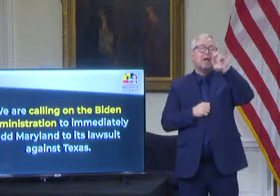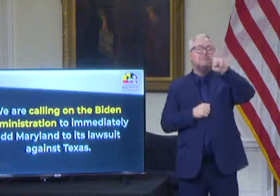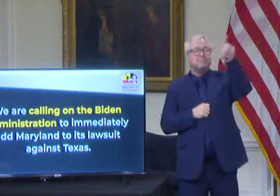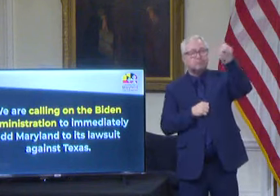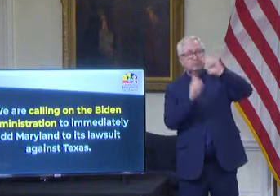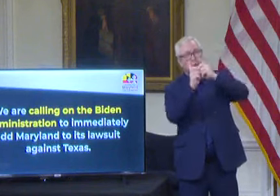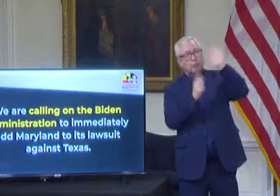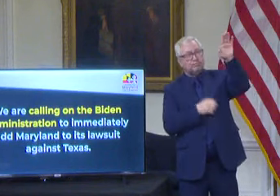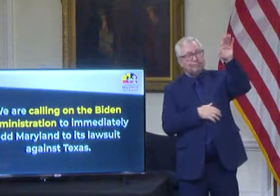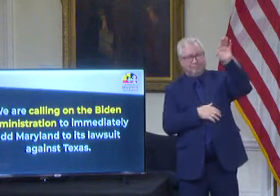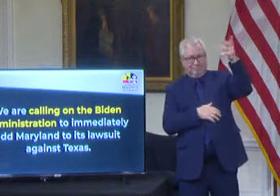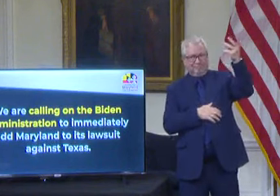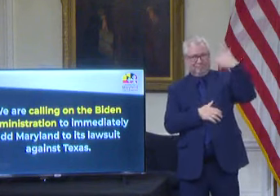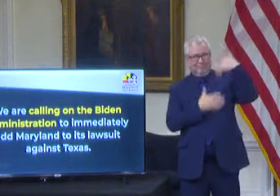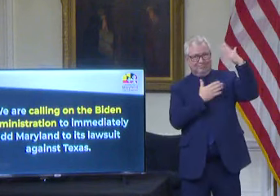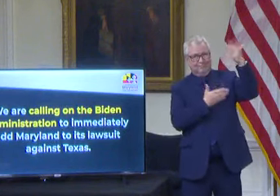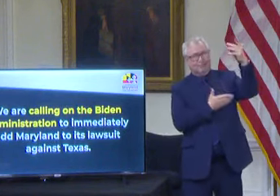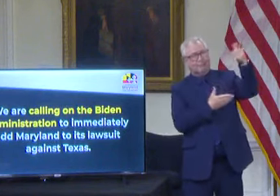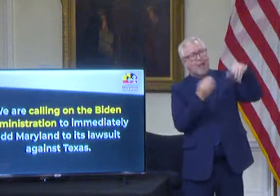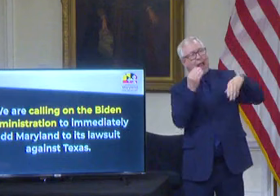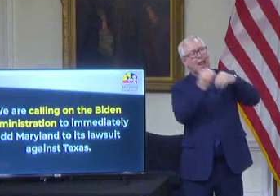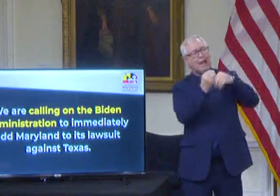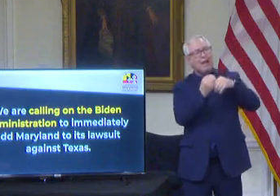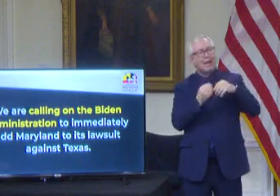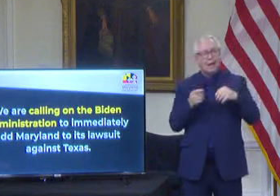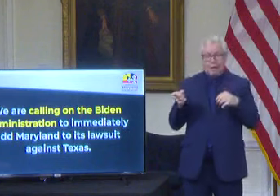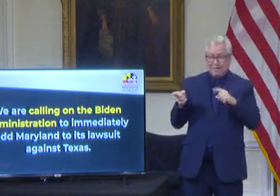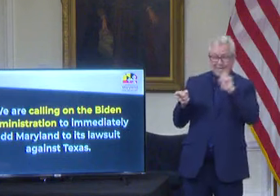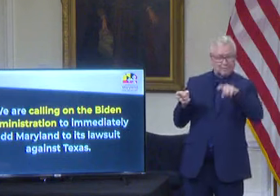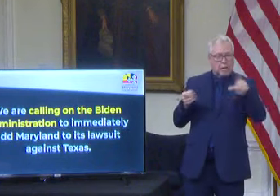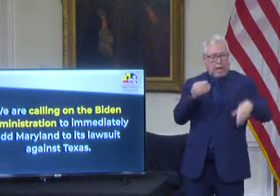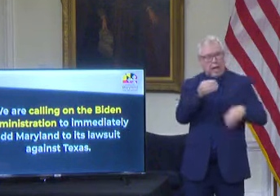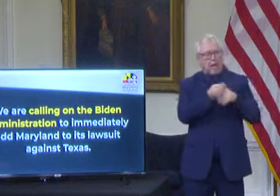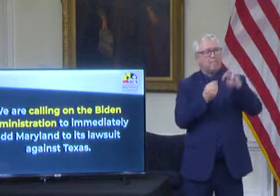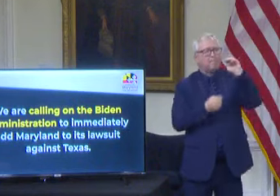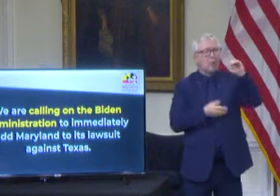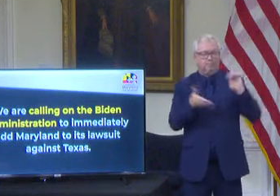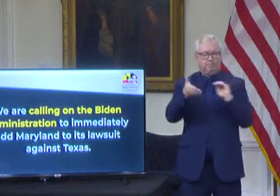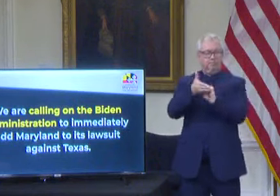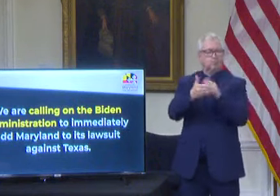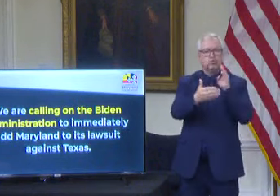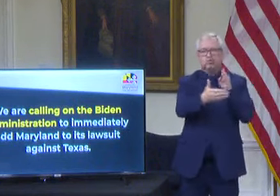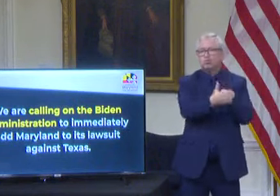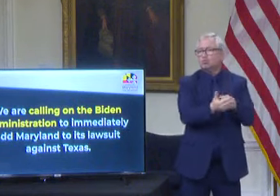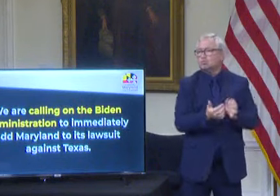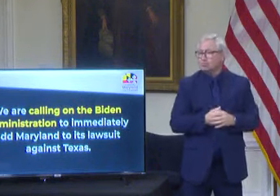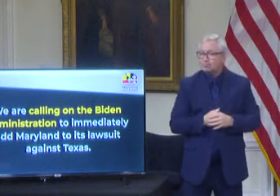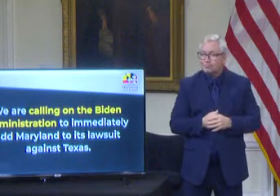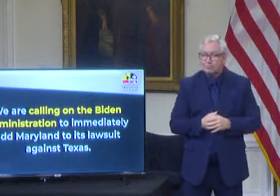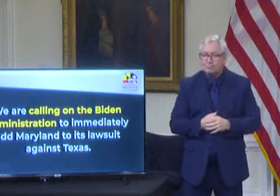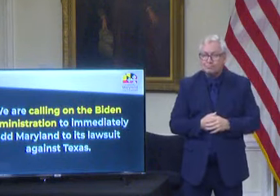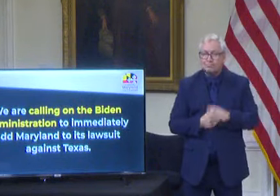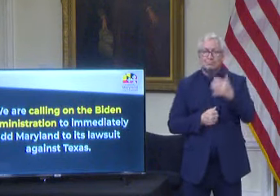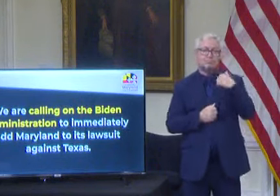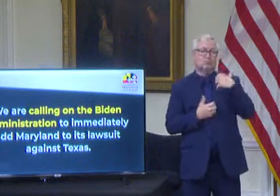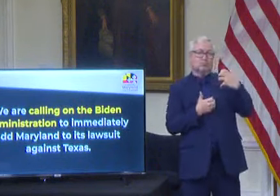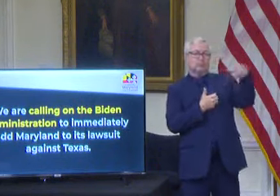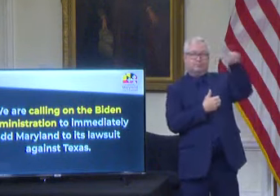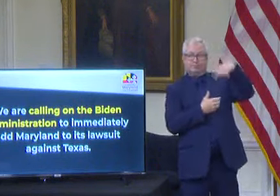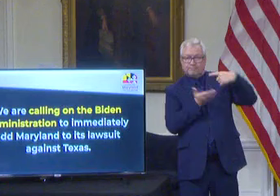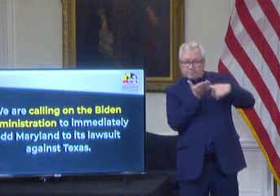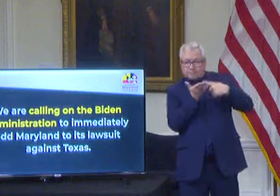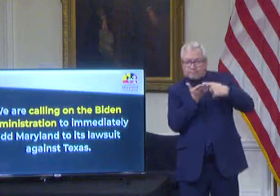years, I've been a leading advocate at the state and national level, pushing for real